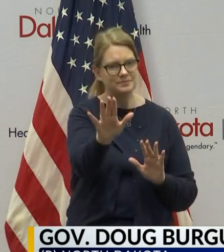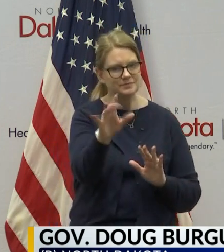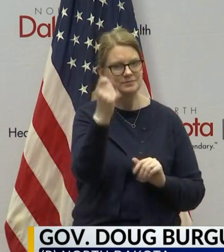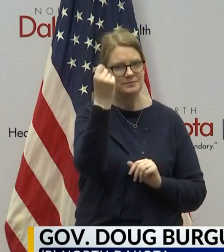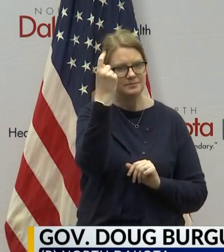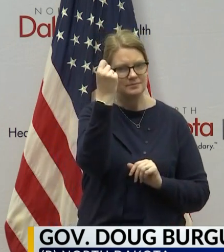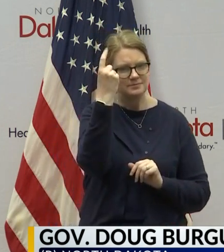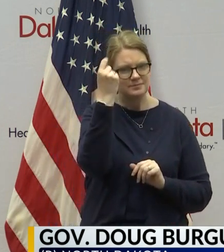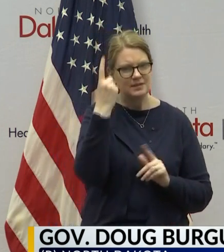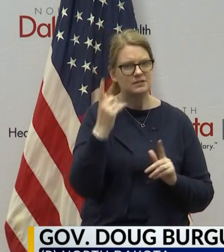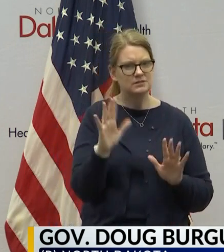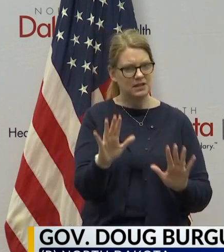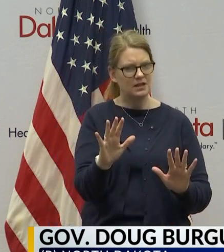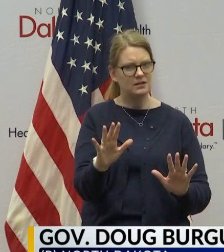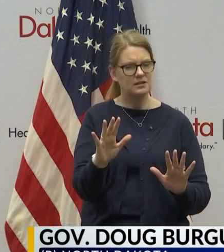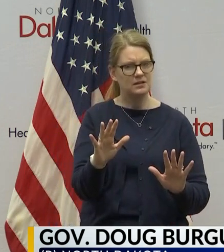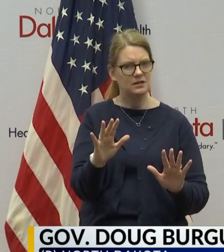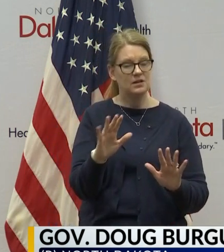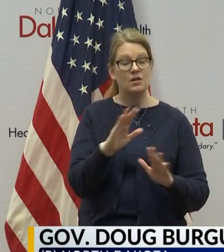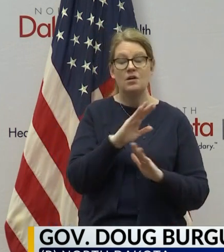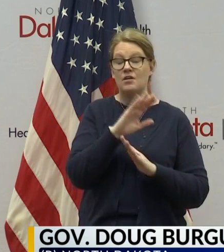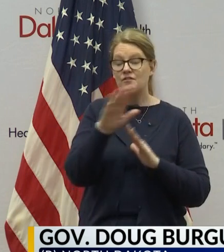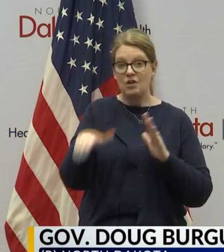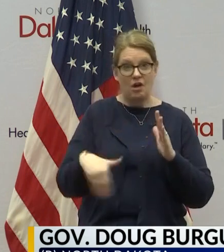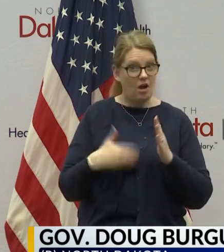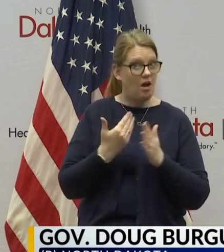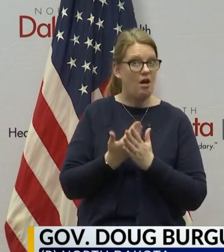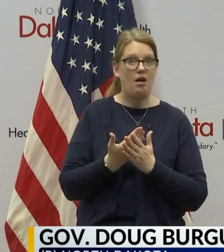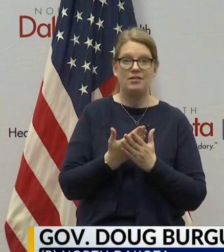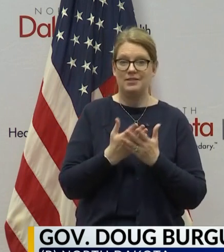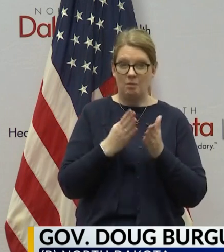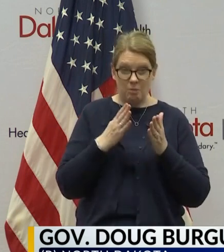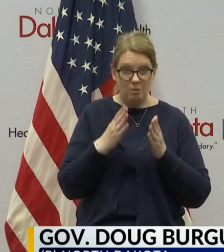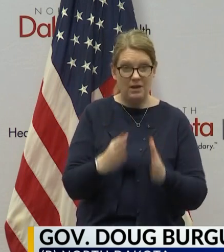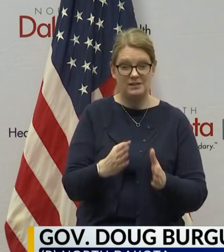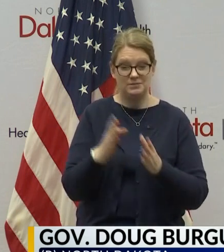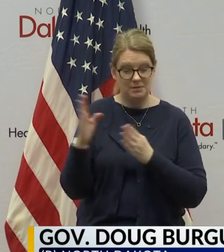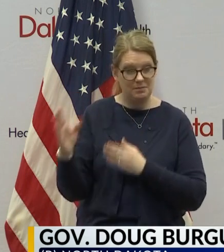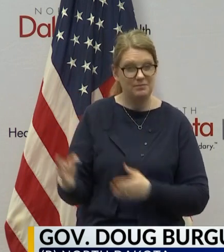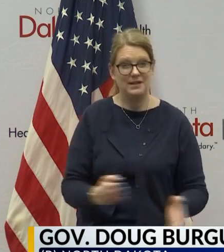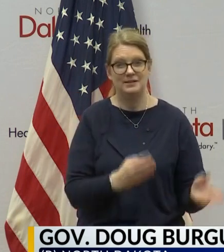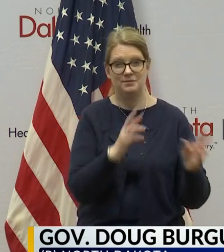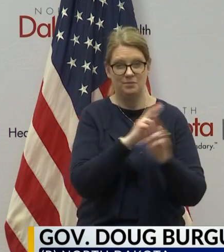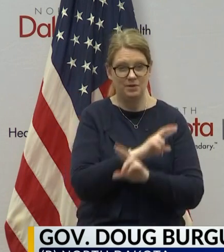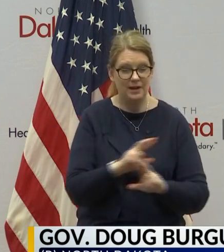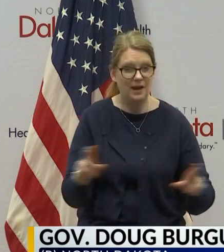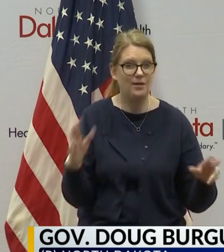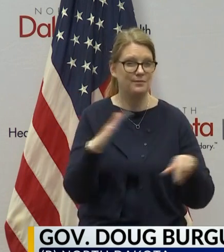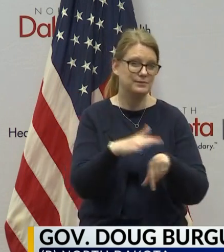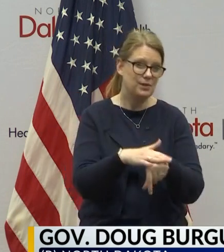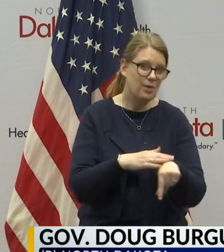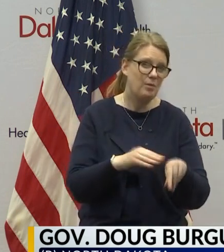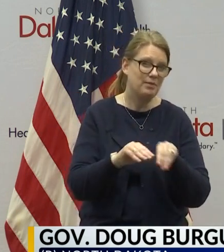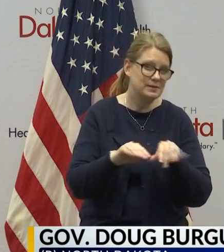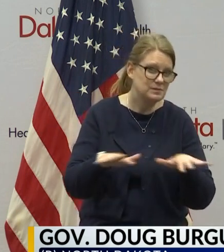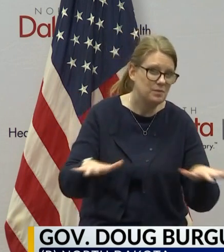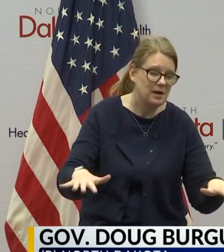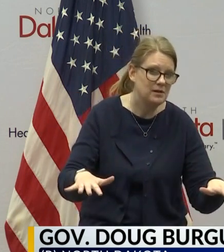managing, because the key way for all these strategies, the strategies of slowing the spread